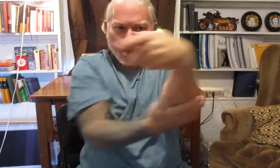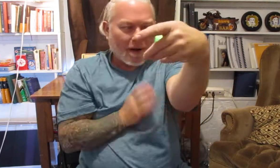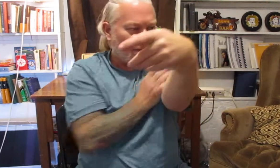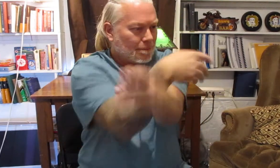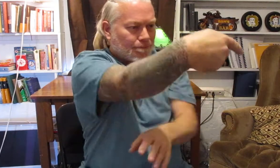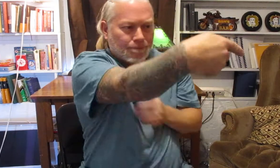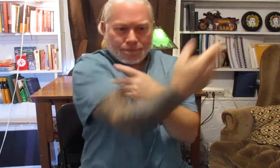above